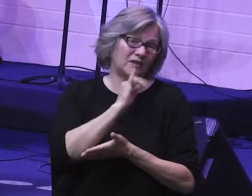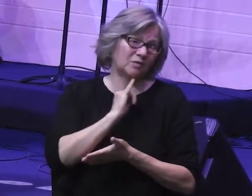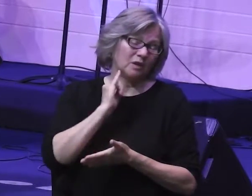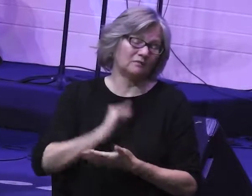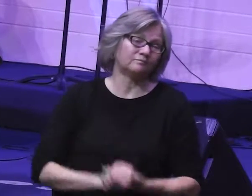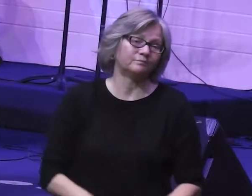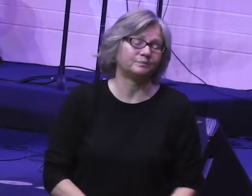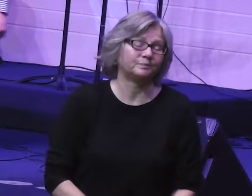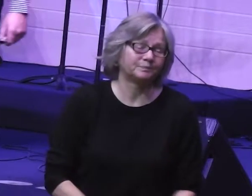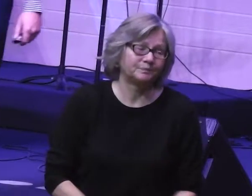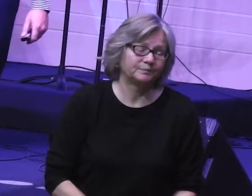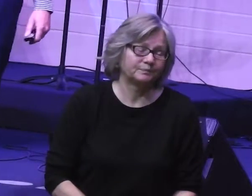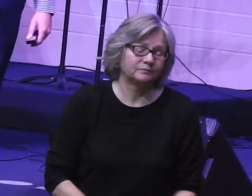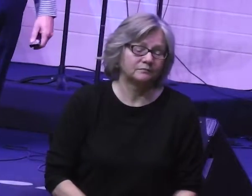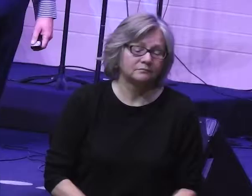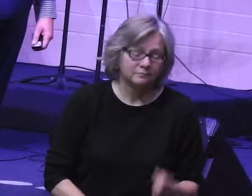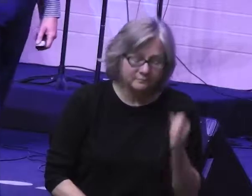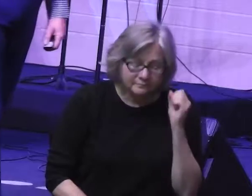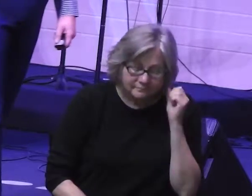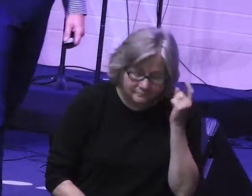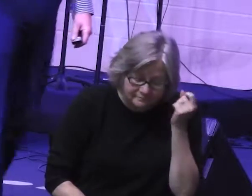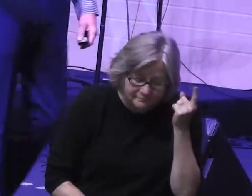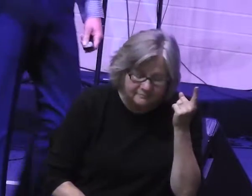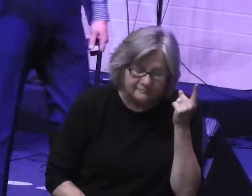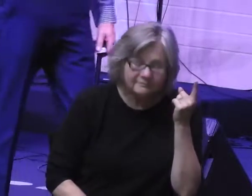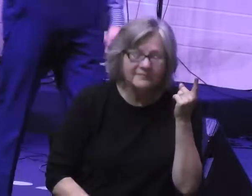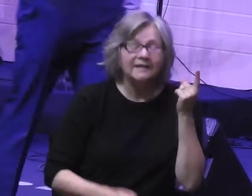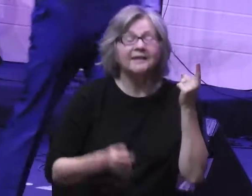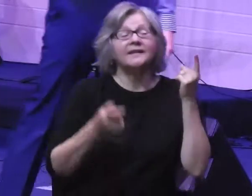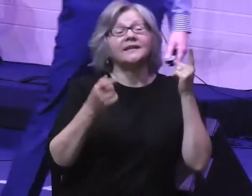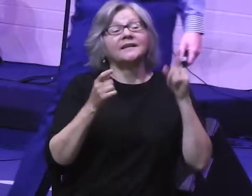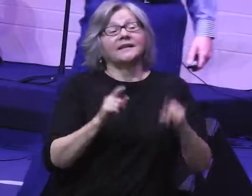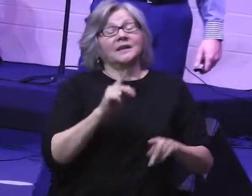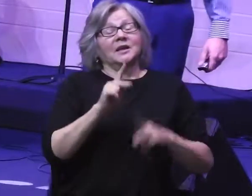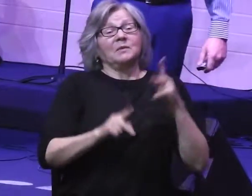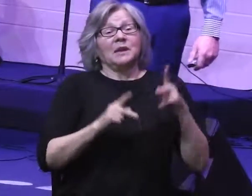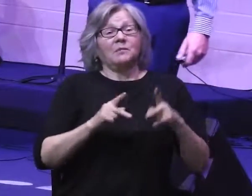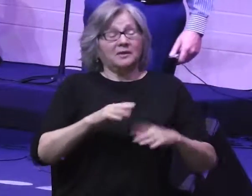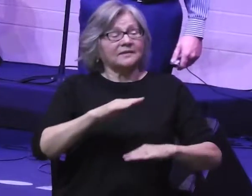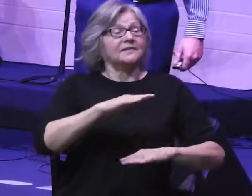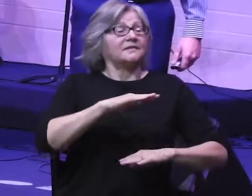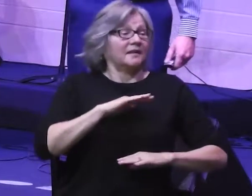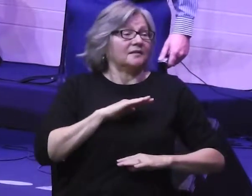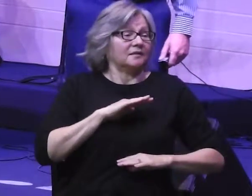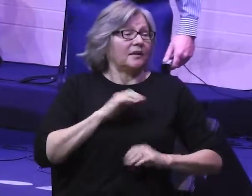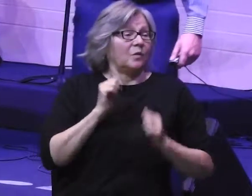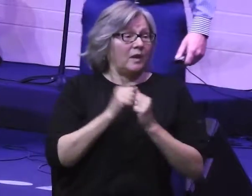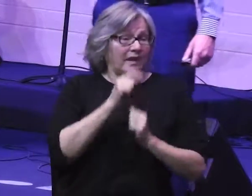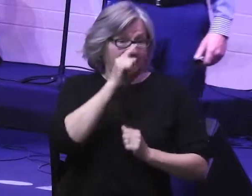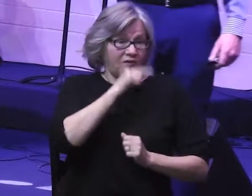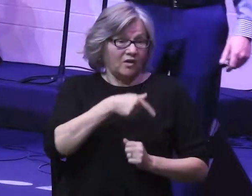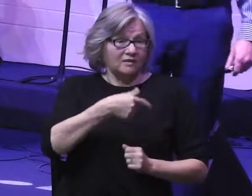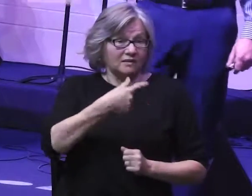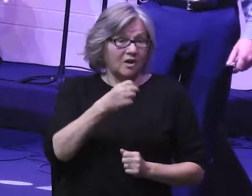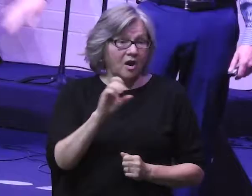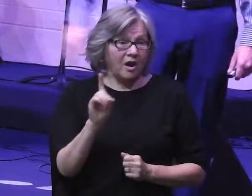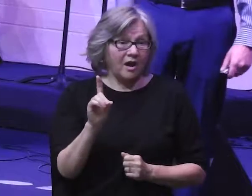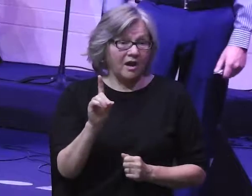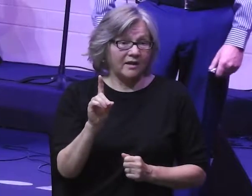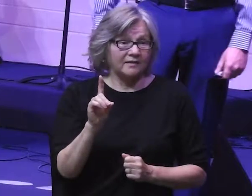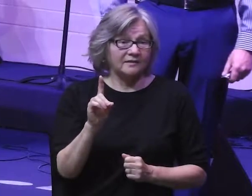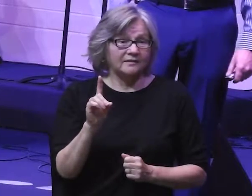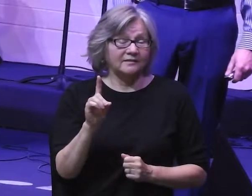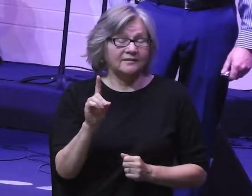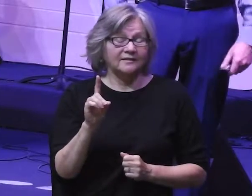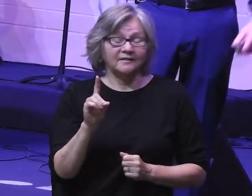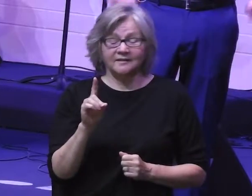God of Israel. But here's the thing. When people settle for a false God, they've just